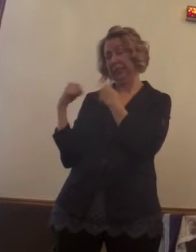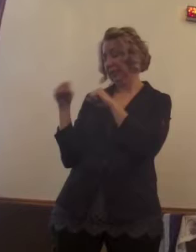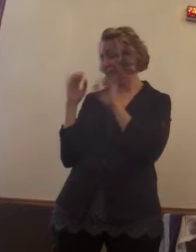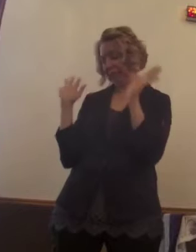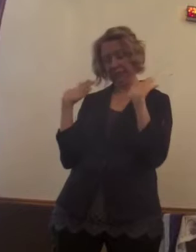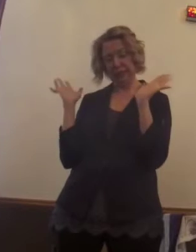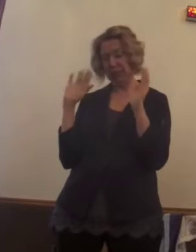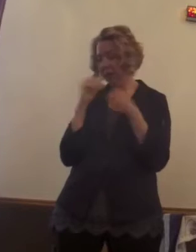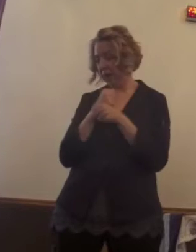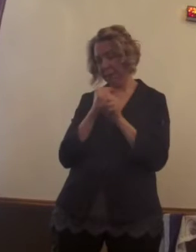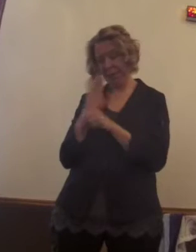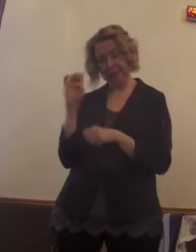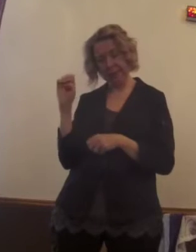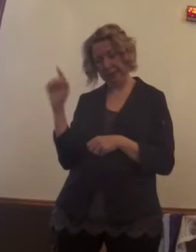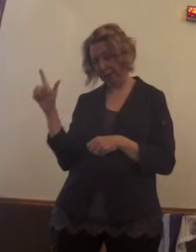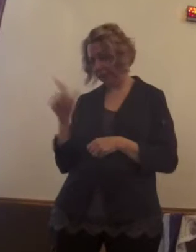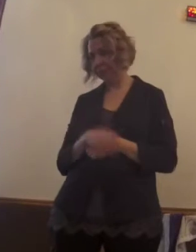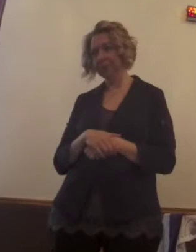and I'm like, oh, okay.